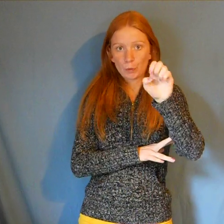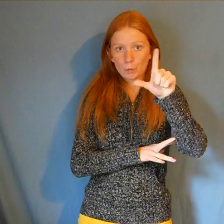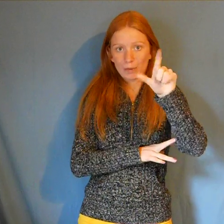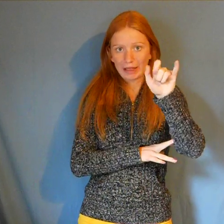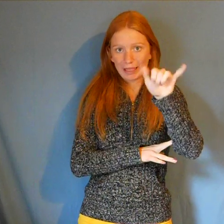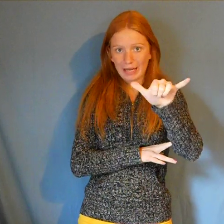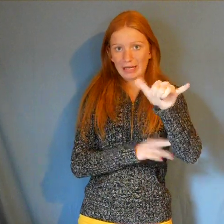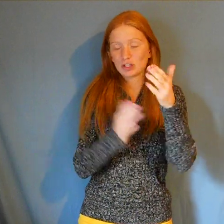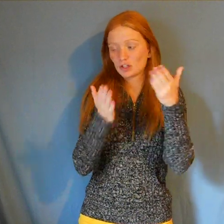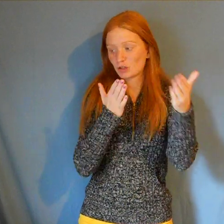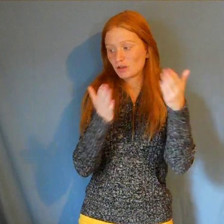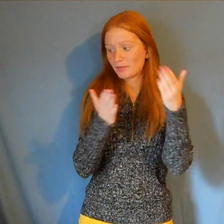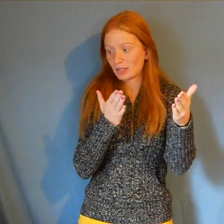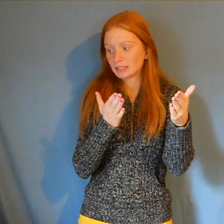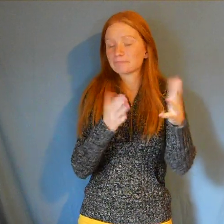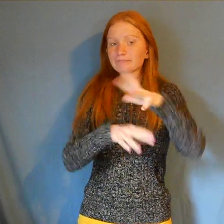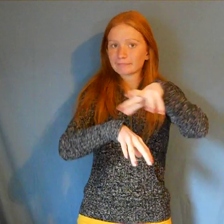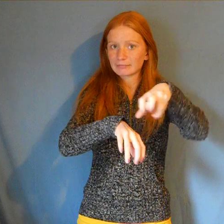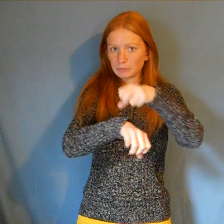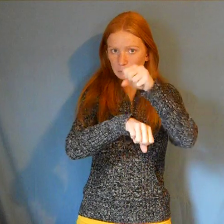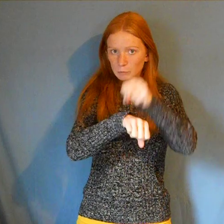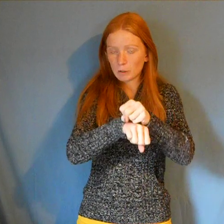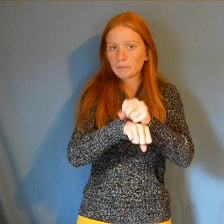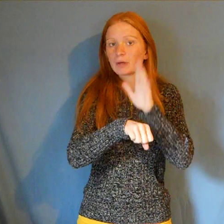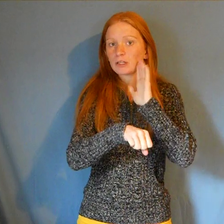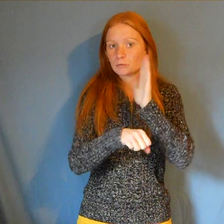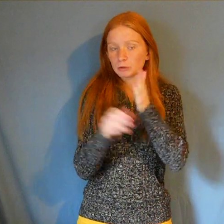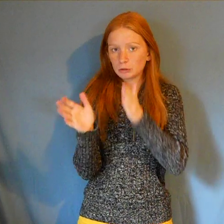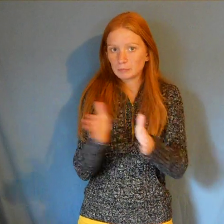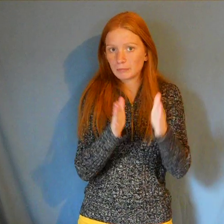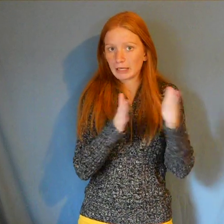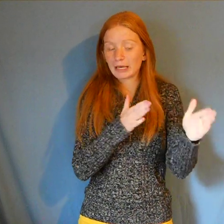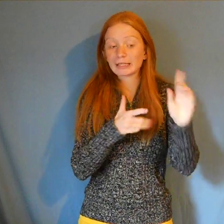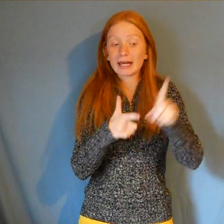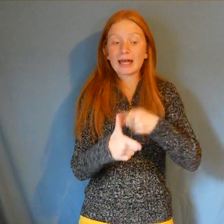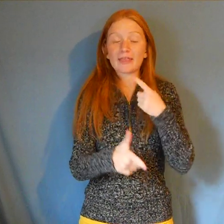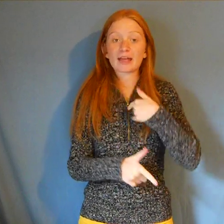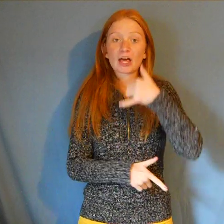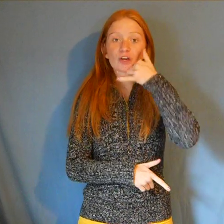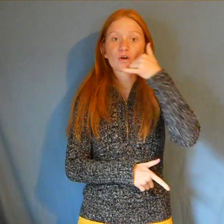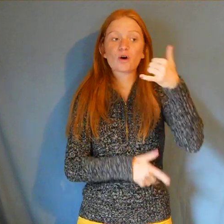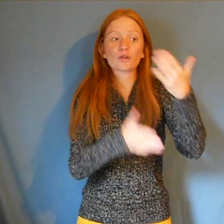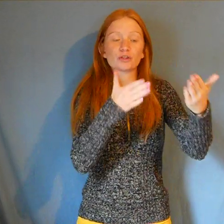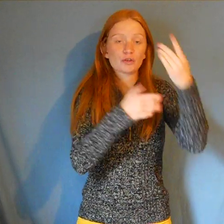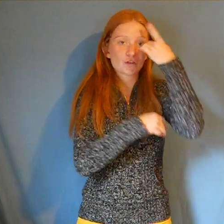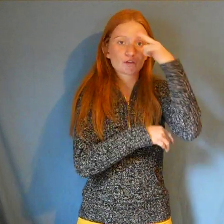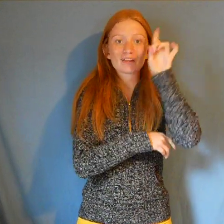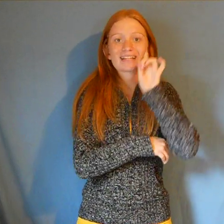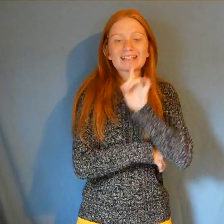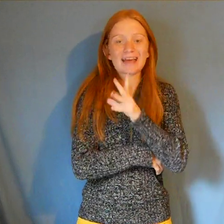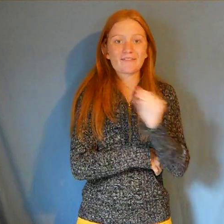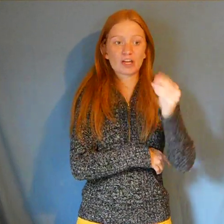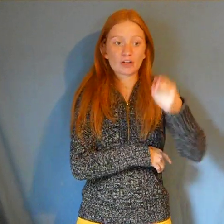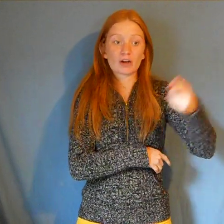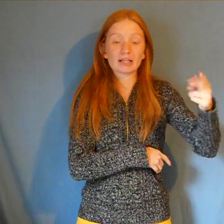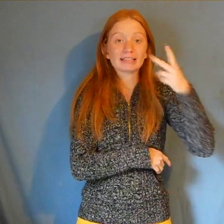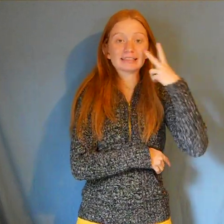And I will call the Division of Services for Deaf and Hard of Hearing and see if they can recommend a person to come do some in-service